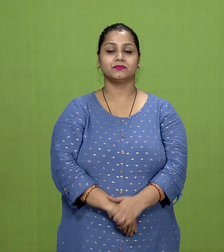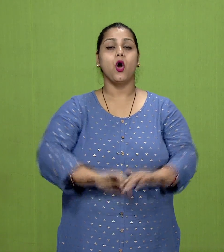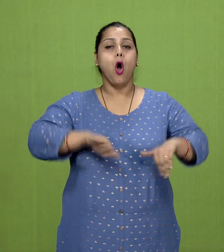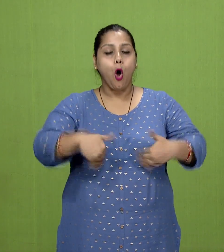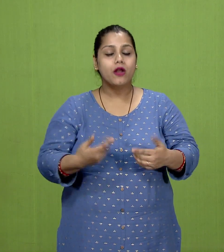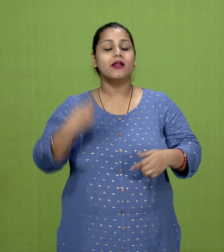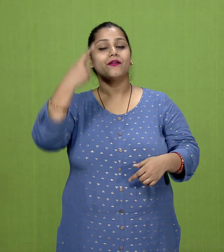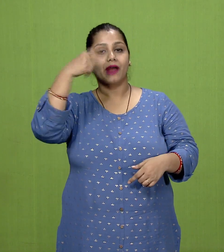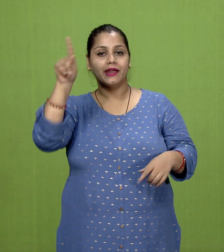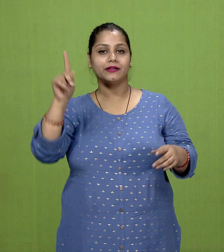right meditation.